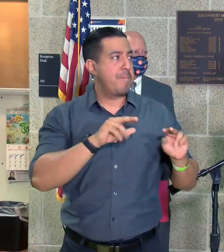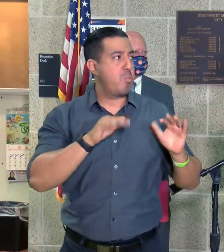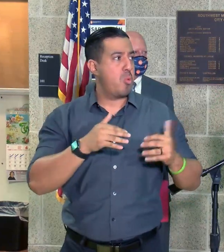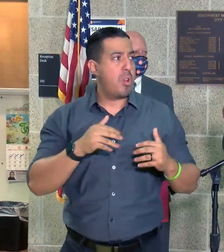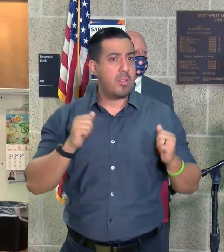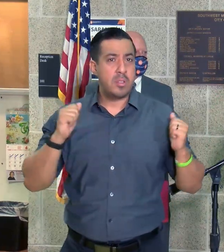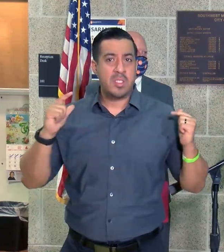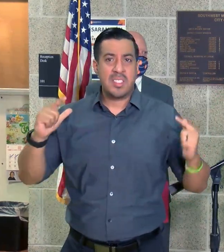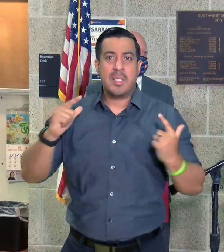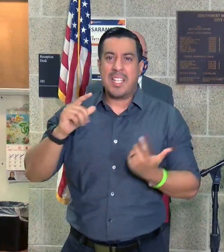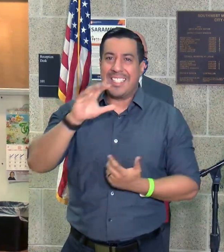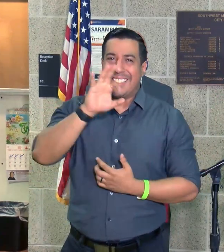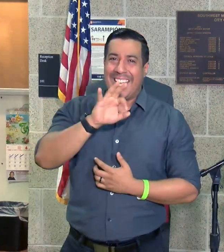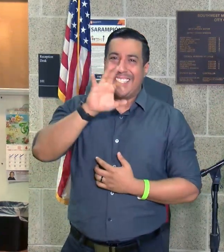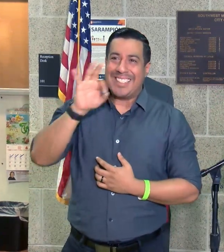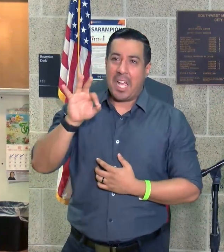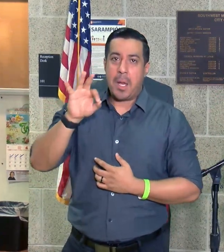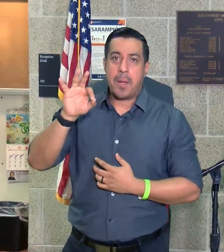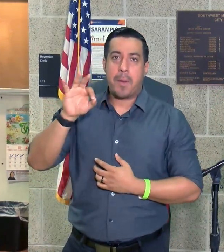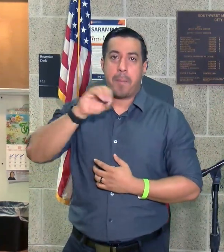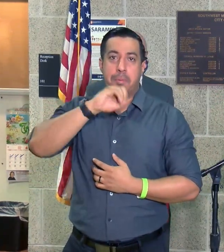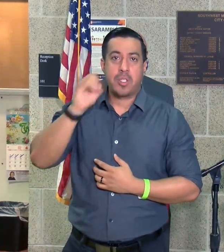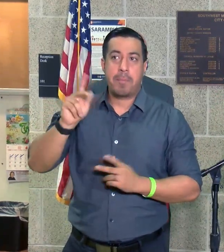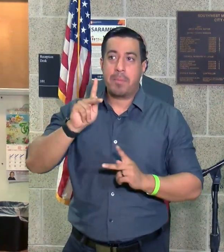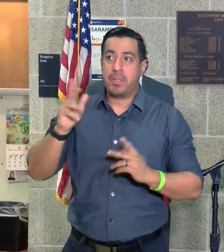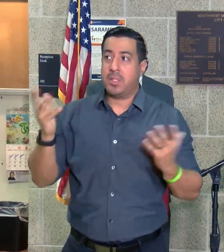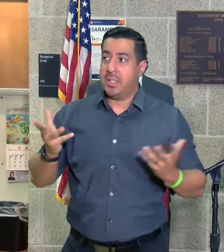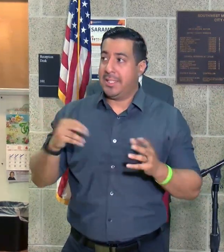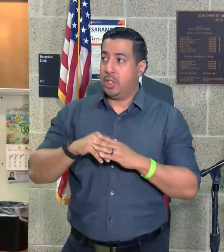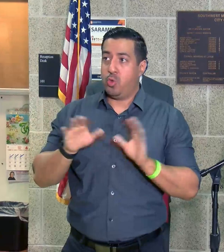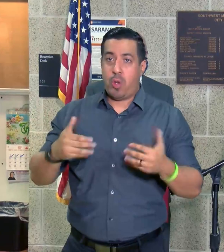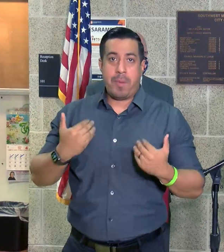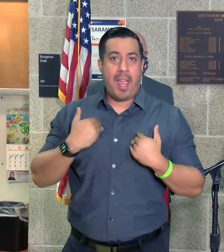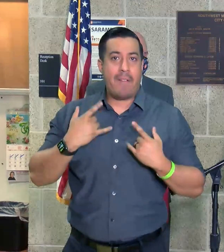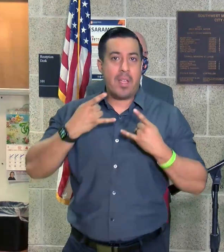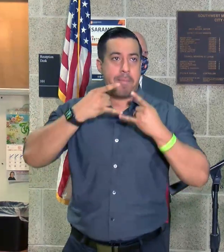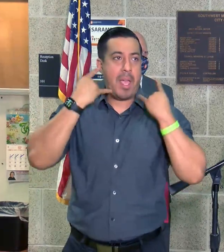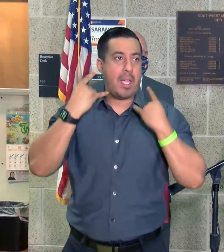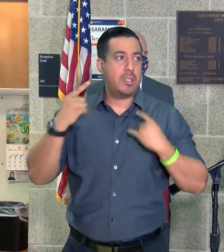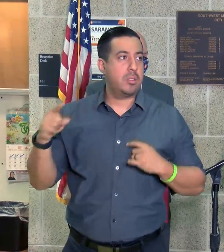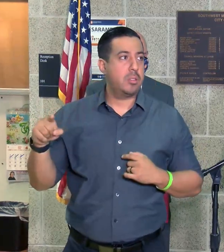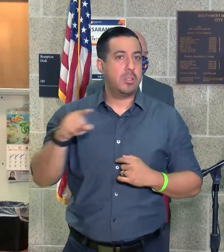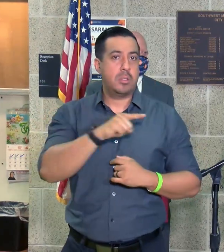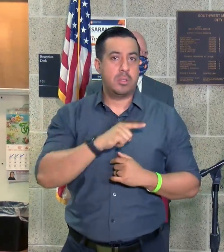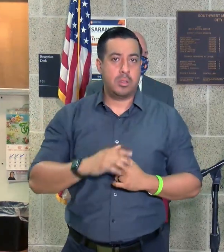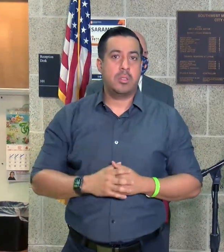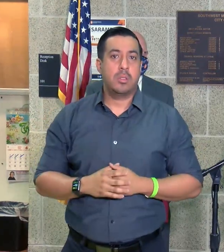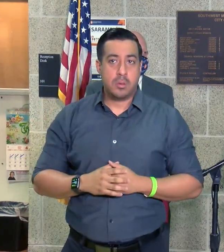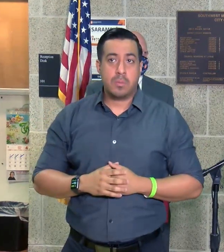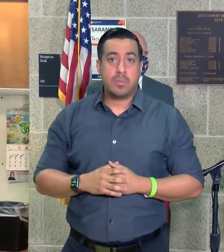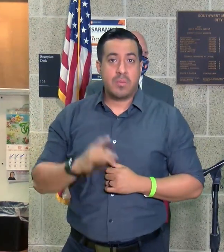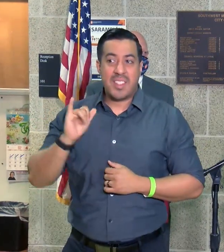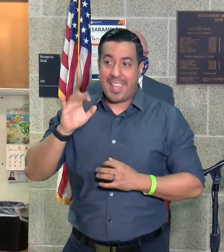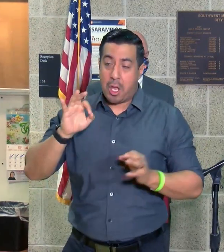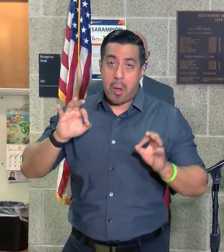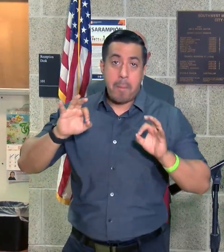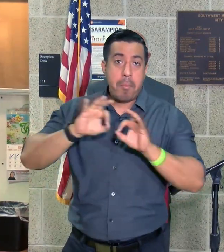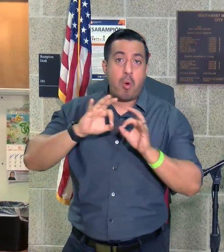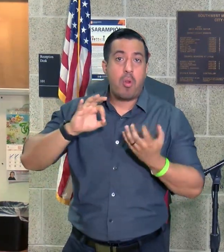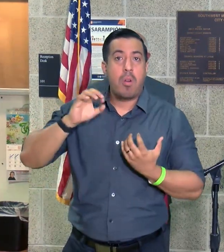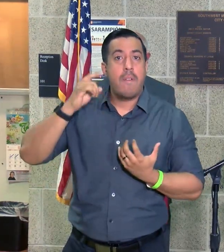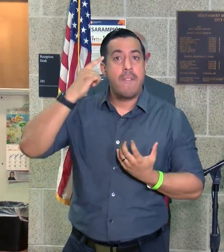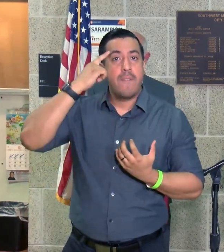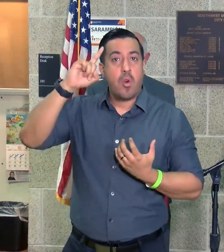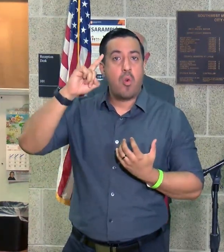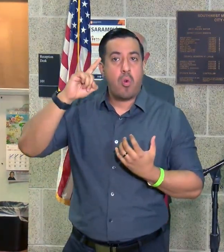almost 99% of the people in this room have their masks on. And that's the importance of